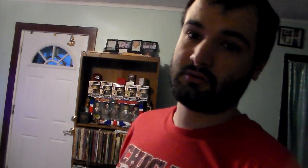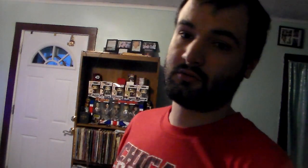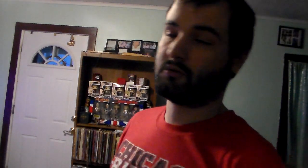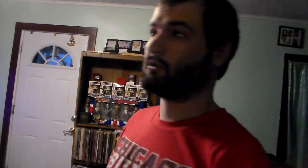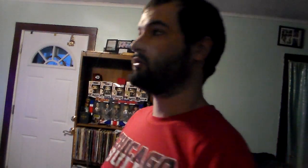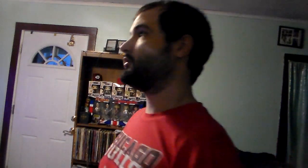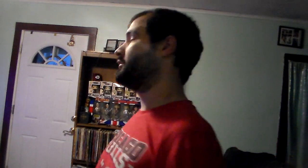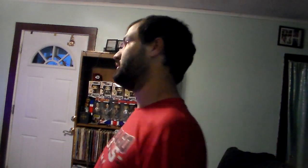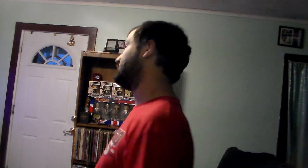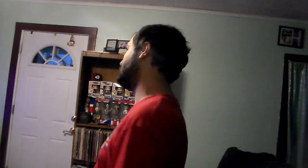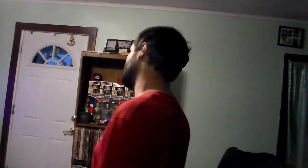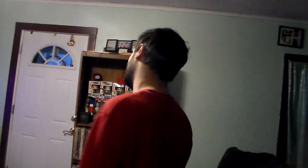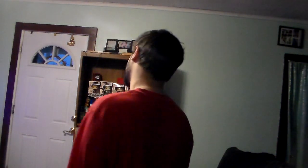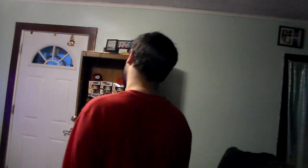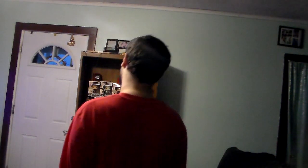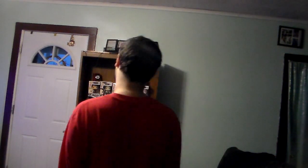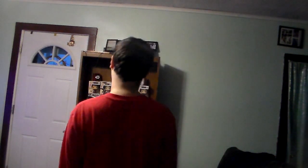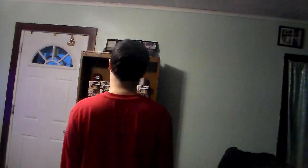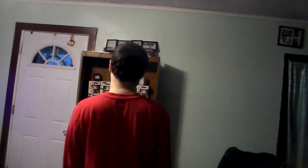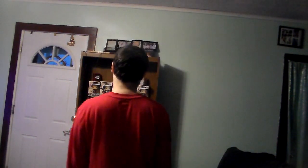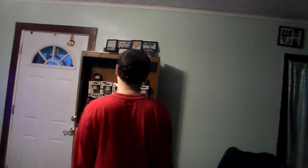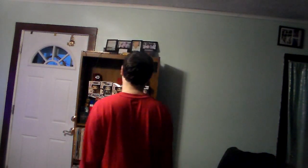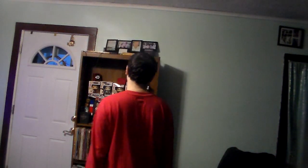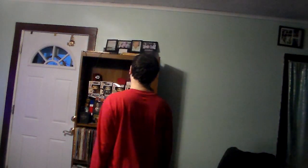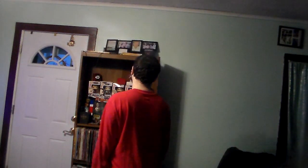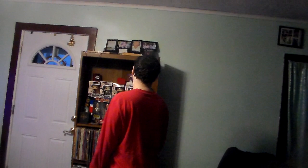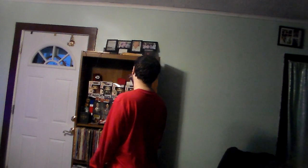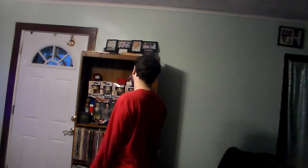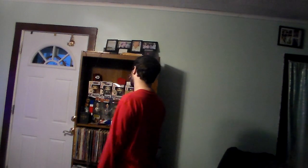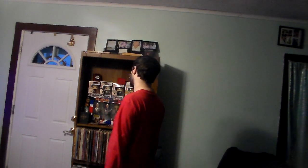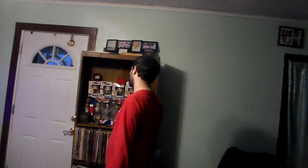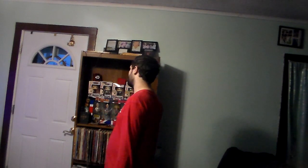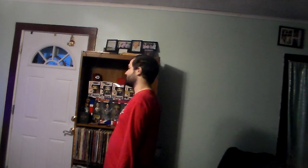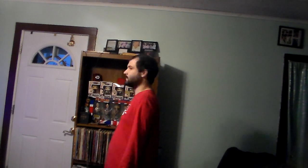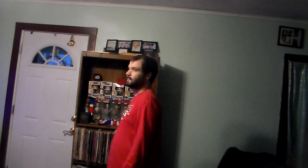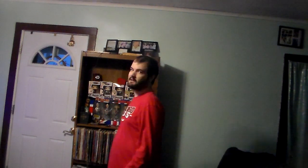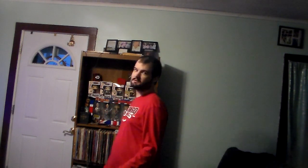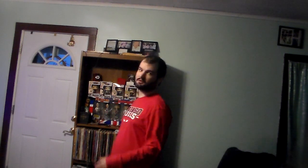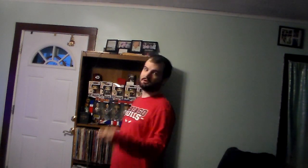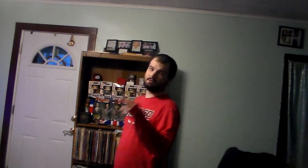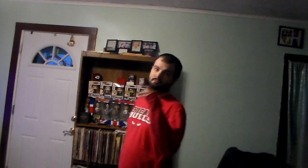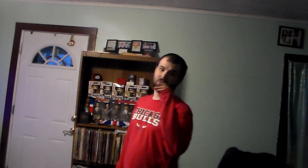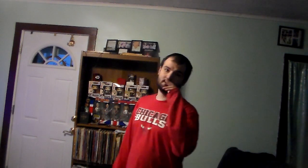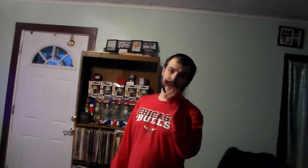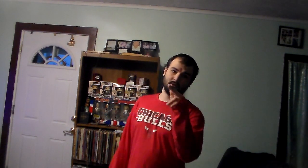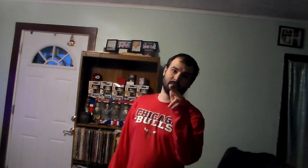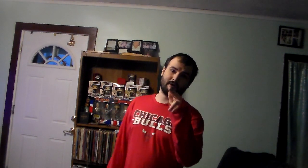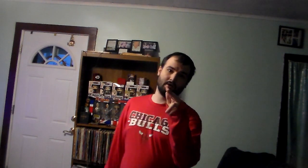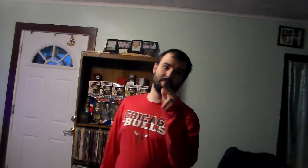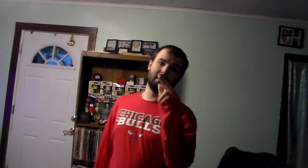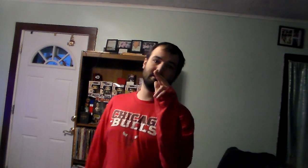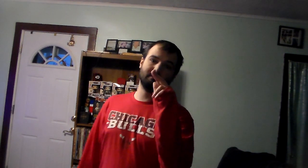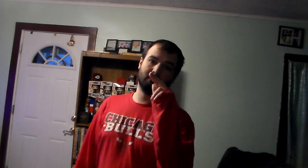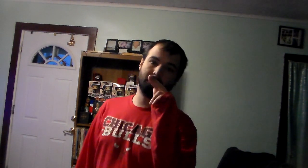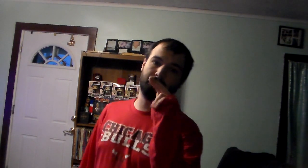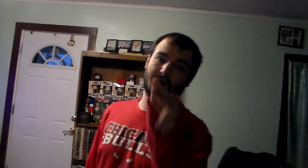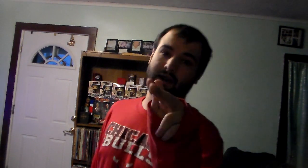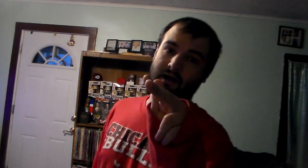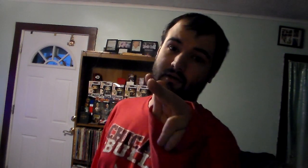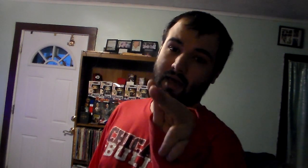so you you and your father Bonnie's a butt out